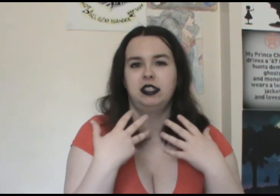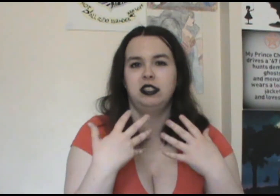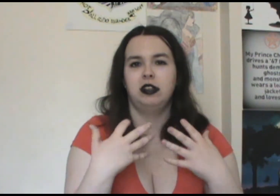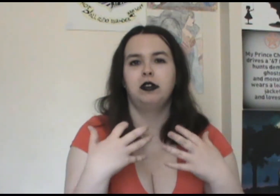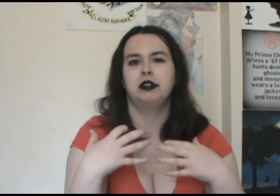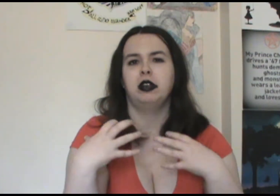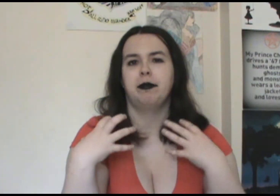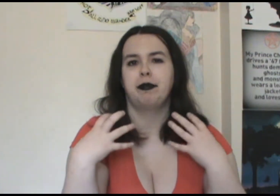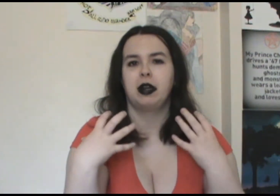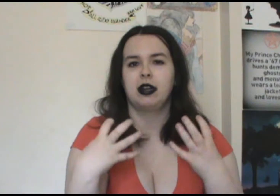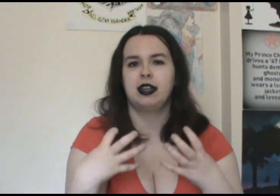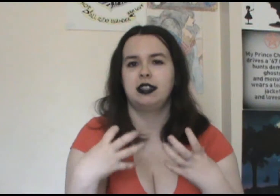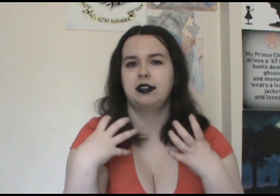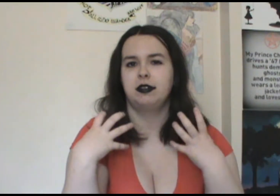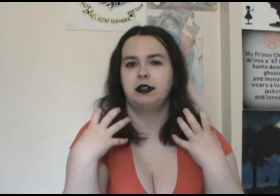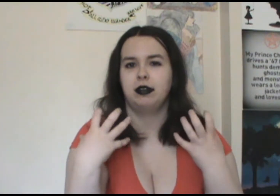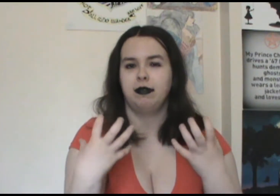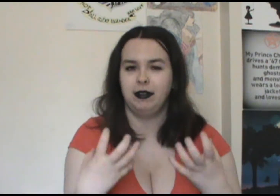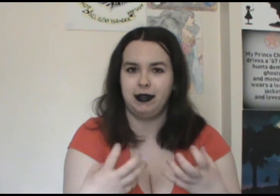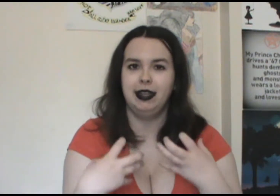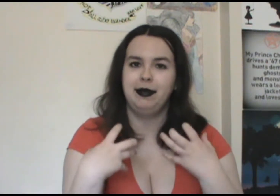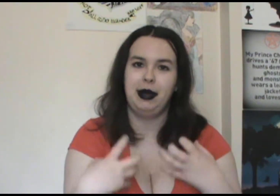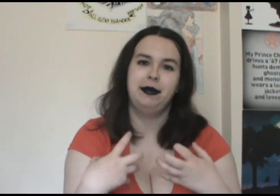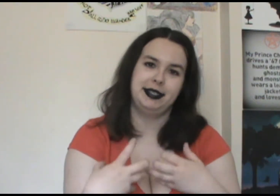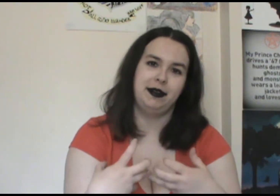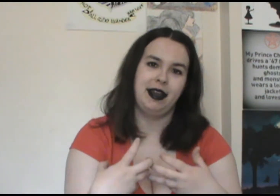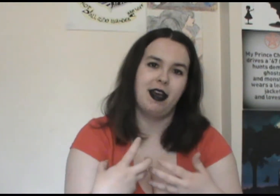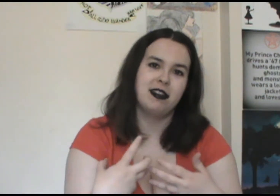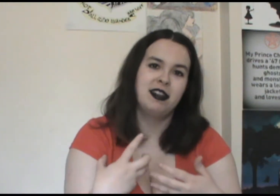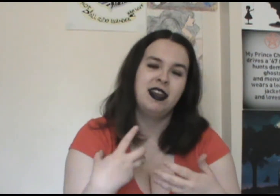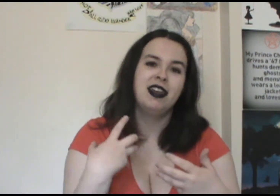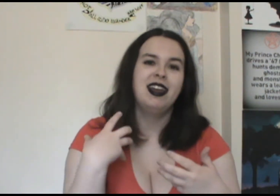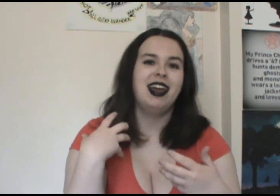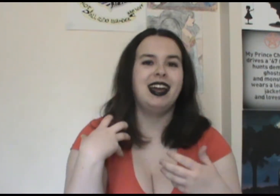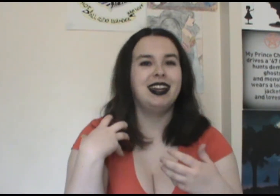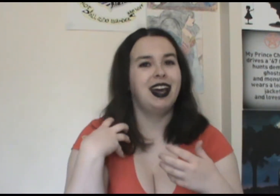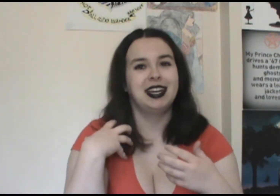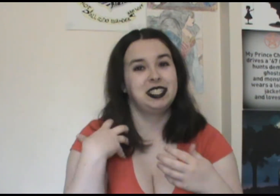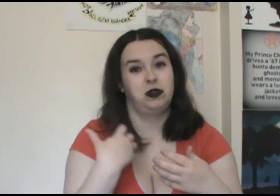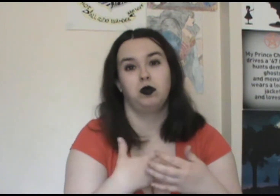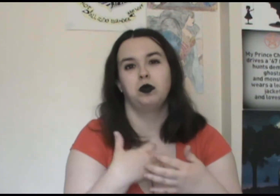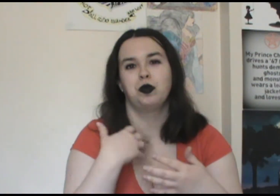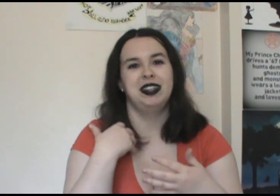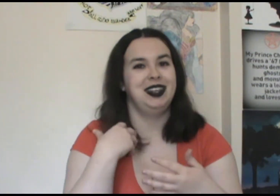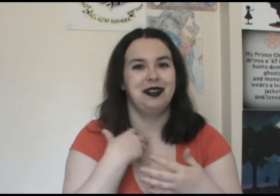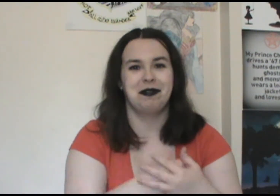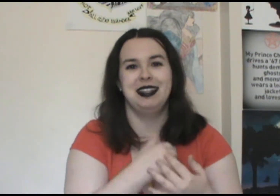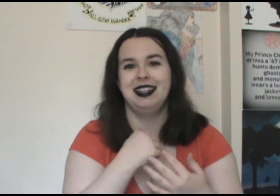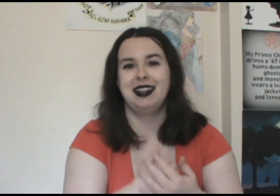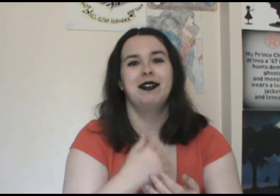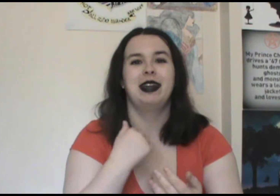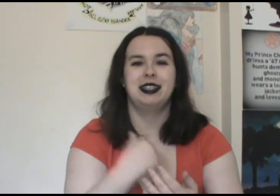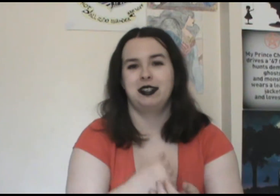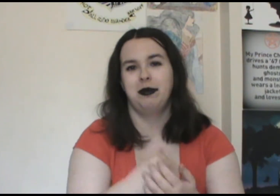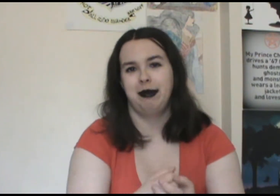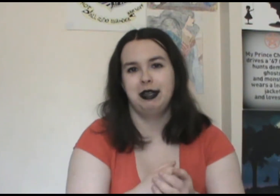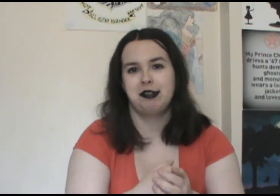slow sort of burn and slow sort of reveal about what's going on. And I just really, really love that so much.